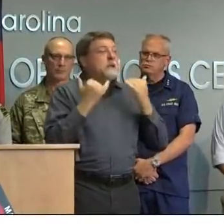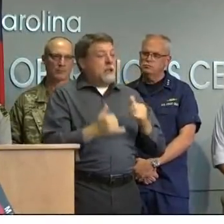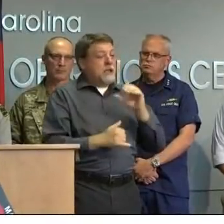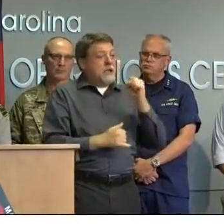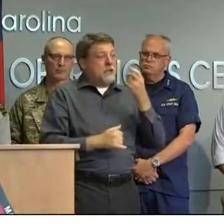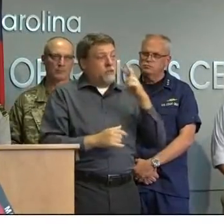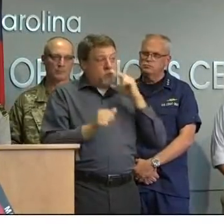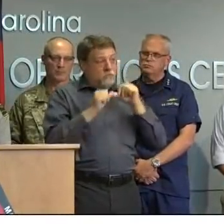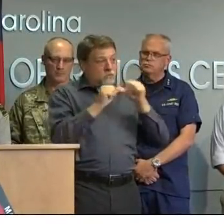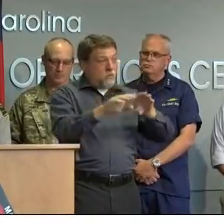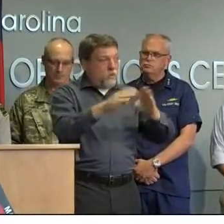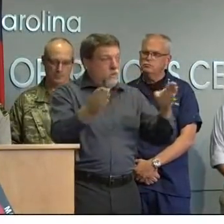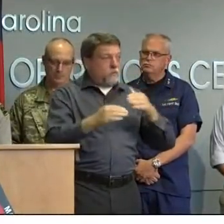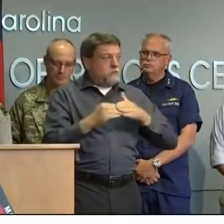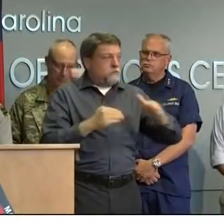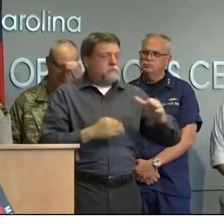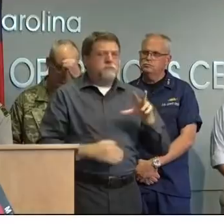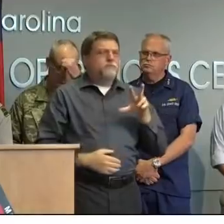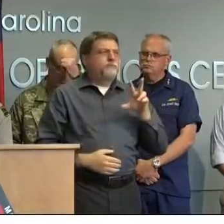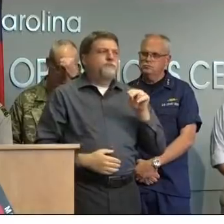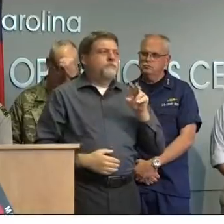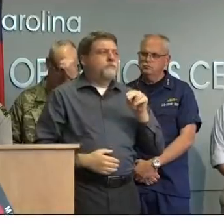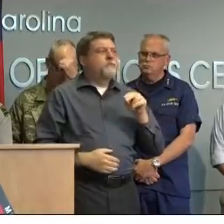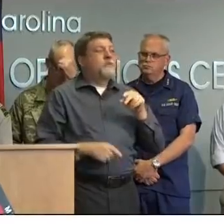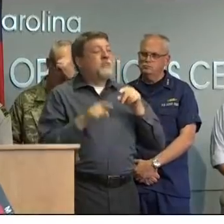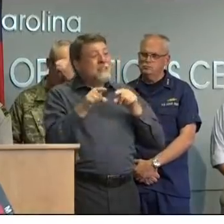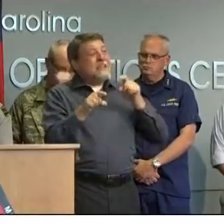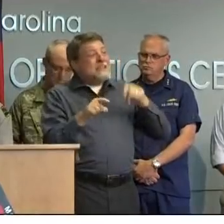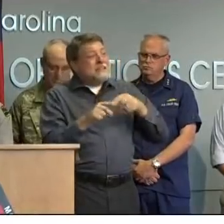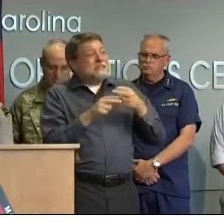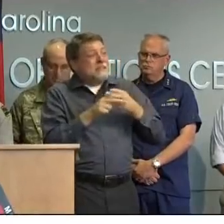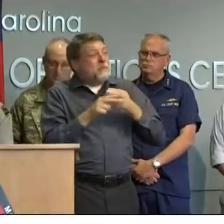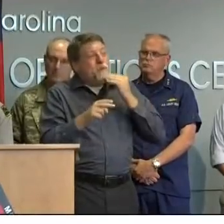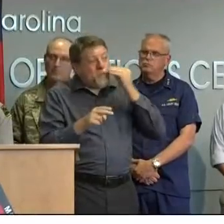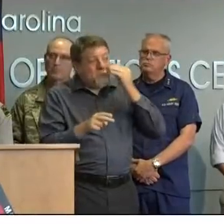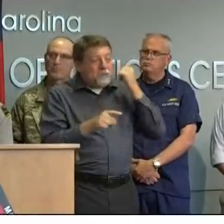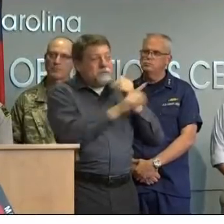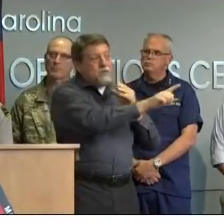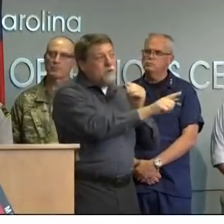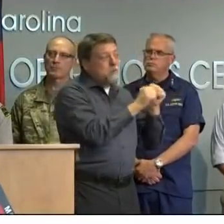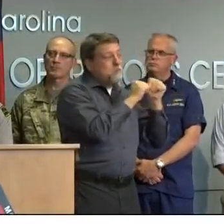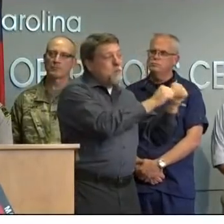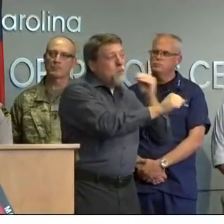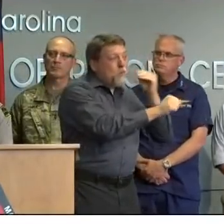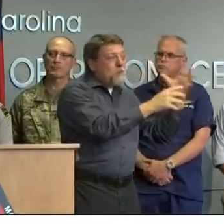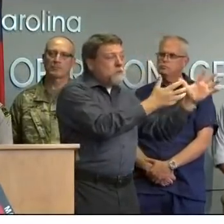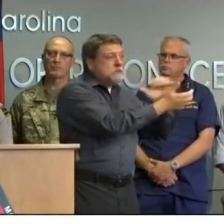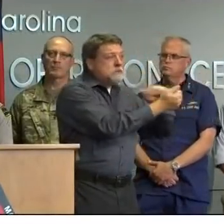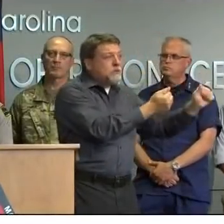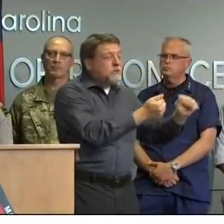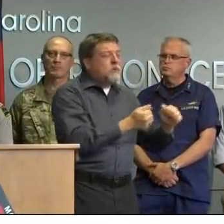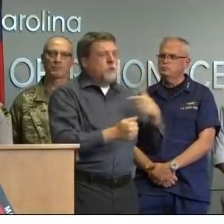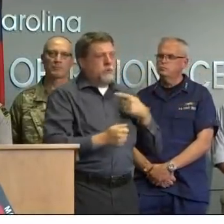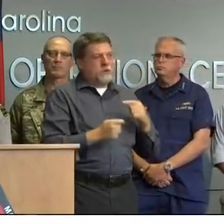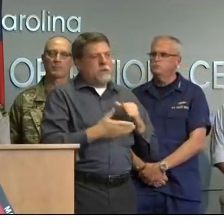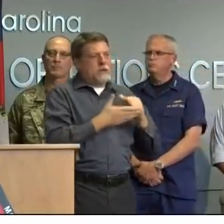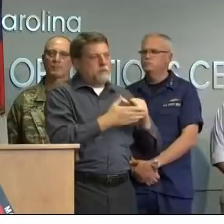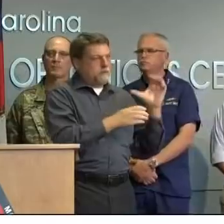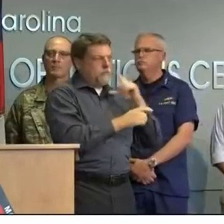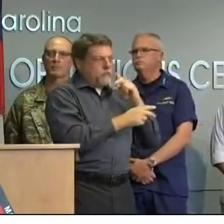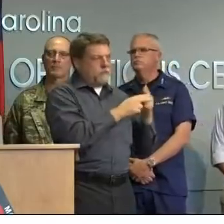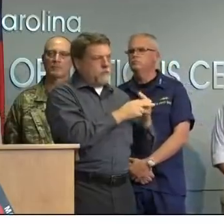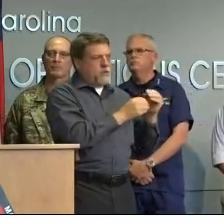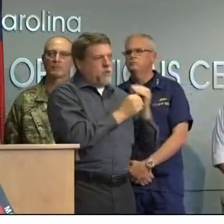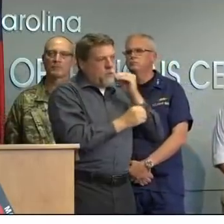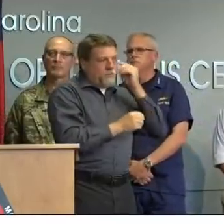our shelter occupants don't have a place to go back to want to make sure they have a temporary housing option I